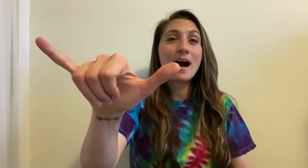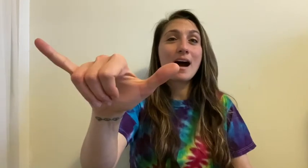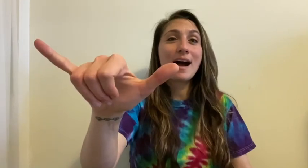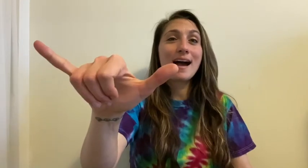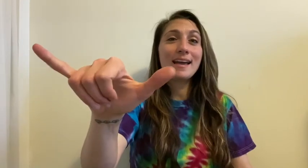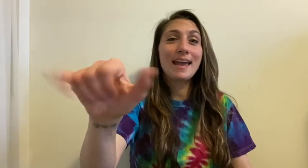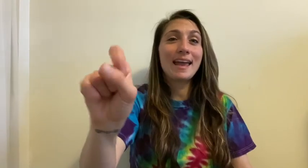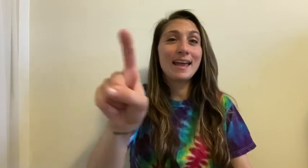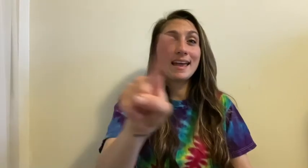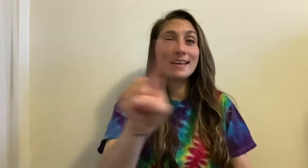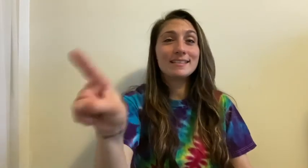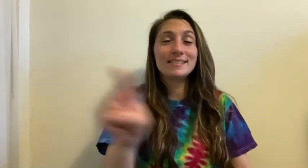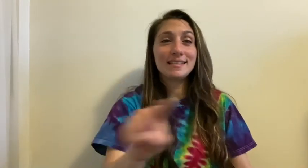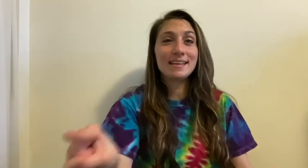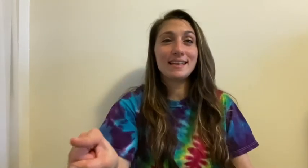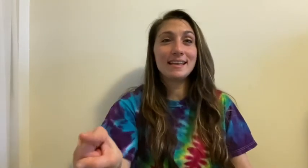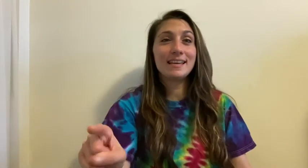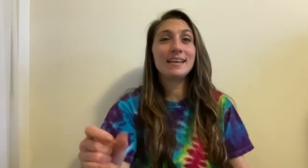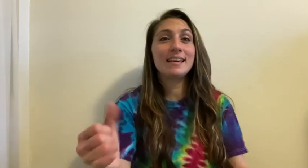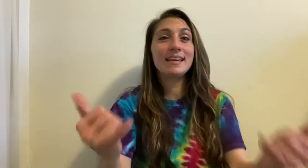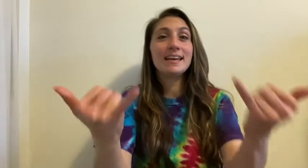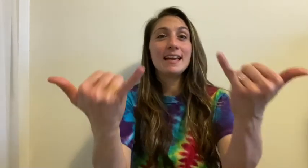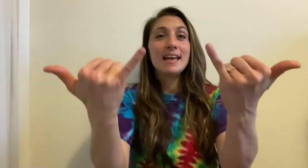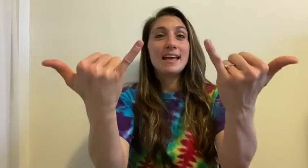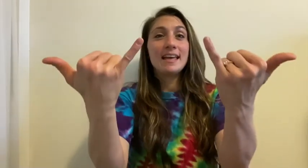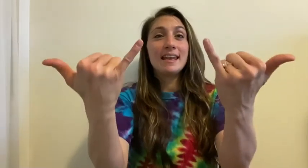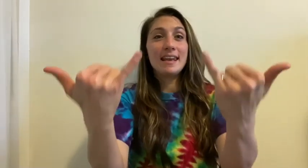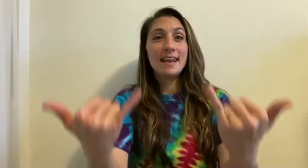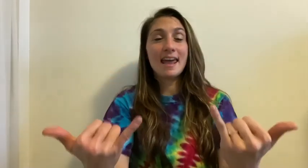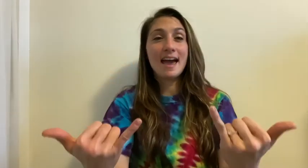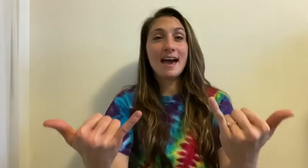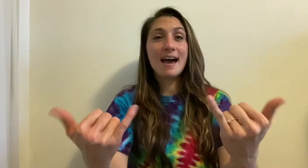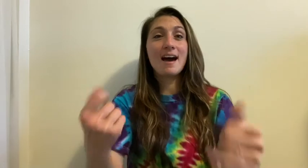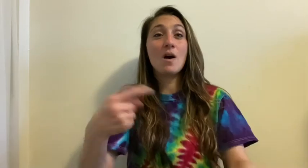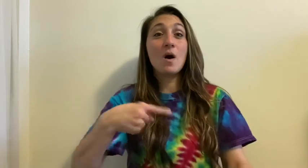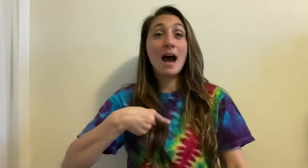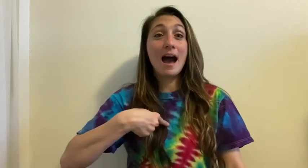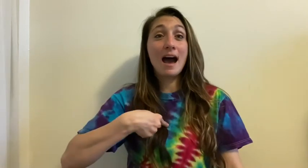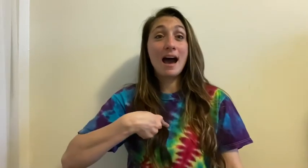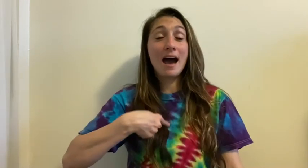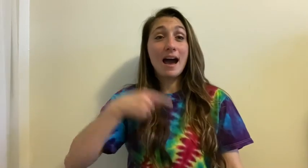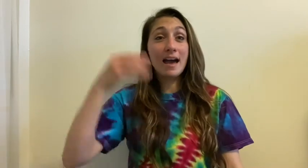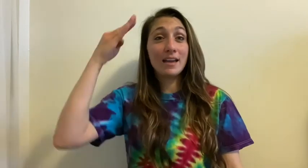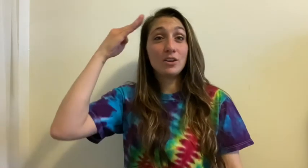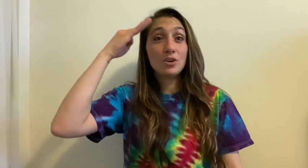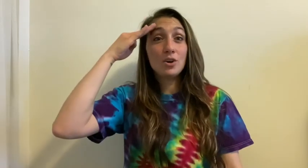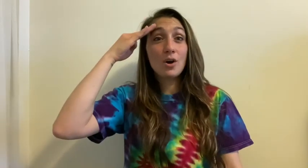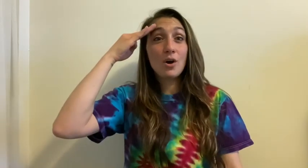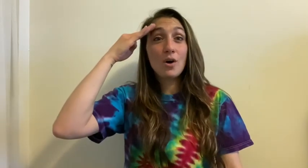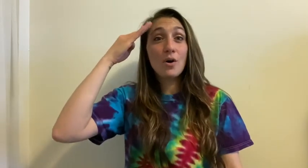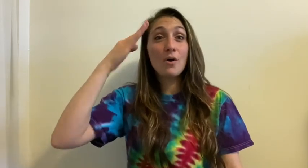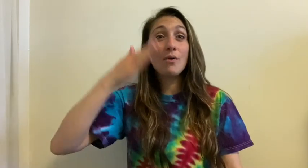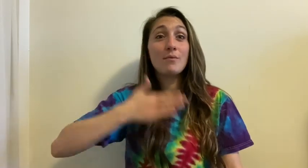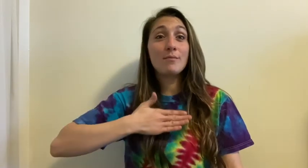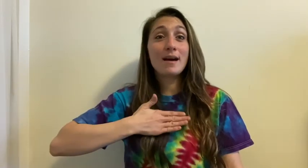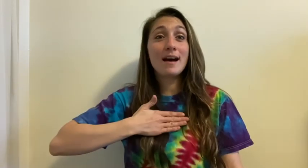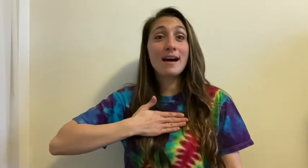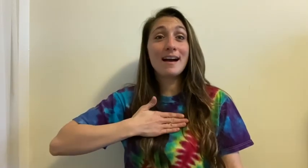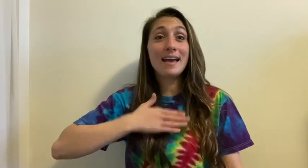and Z. Now I know my